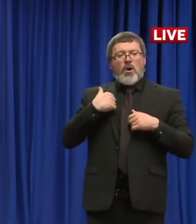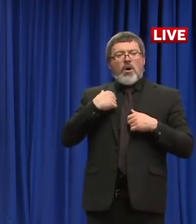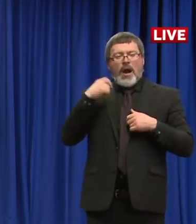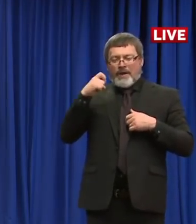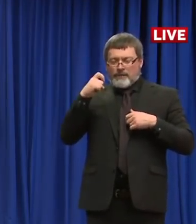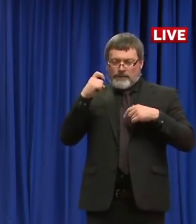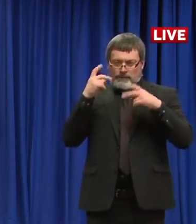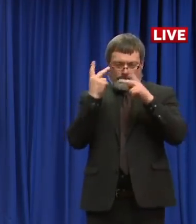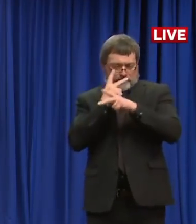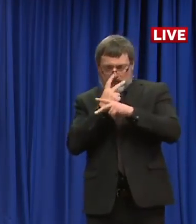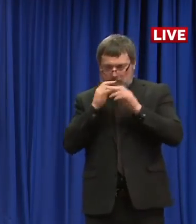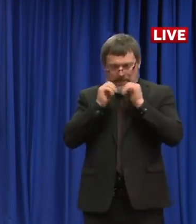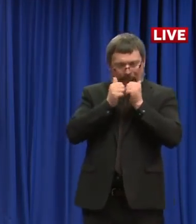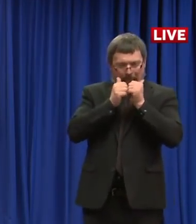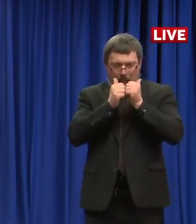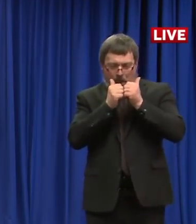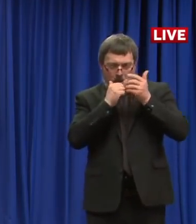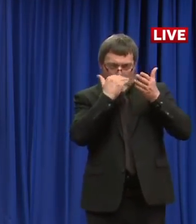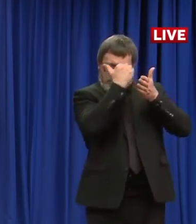Thanks.